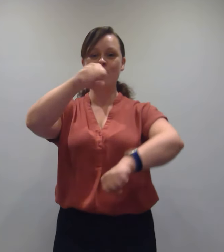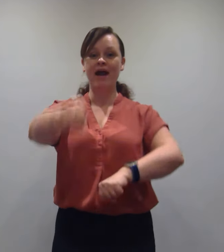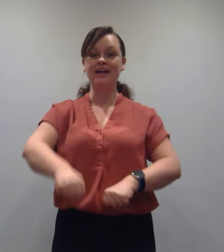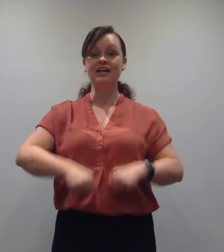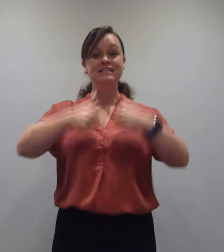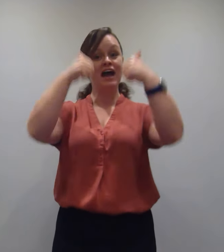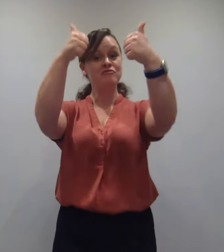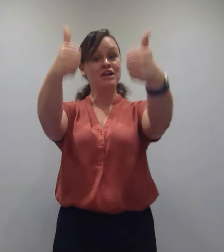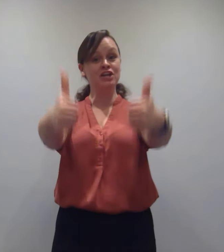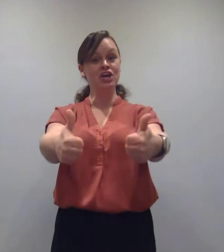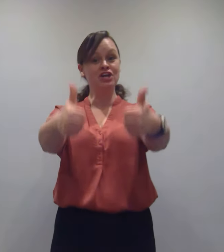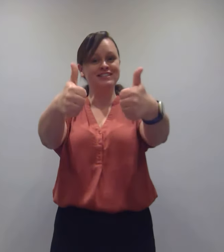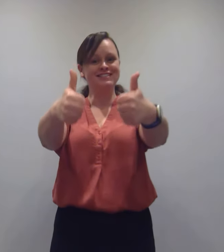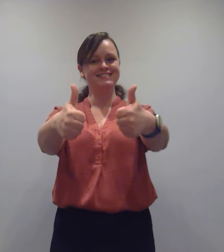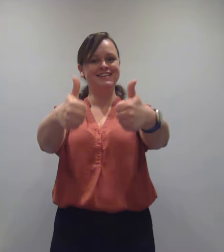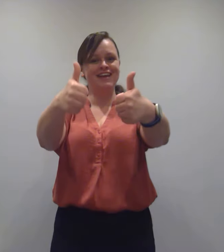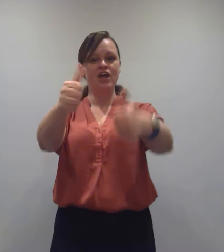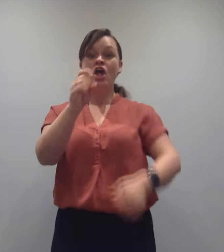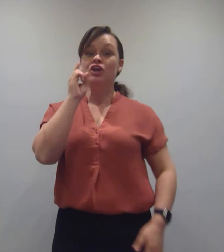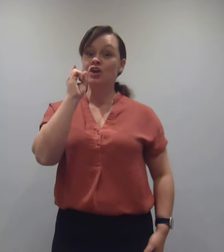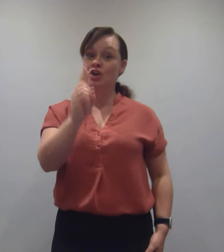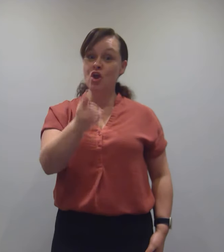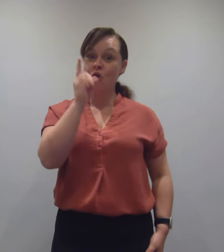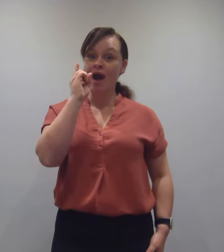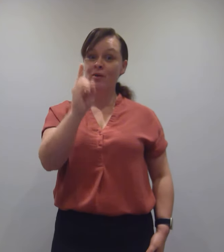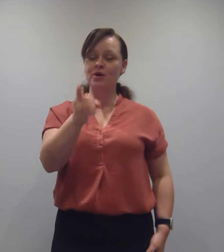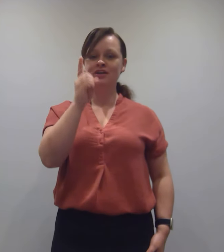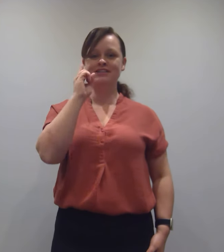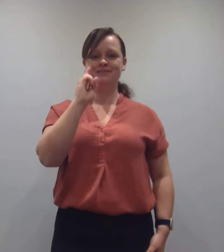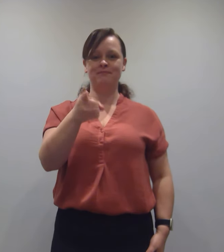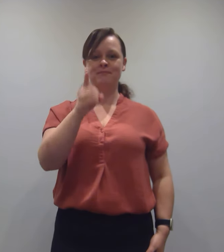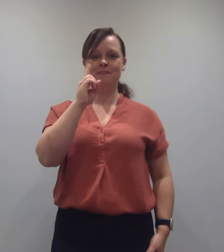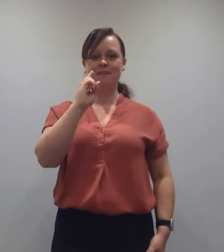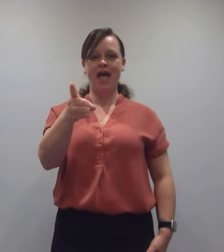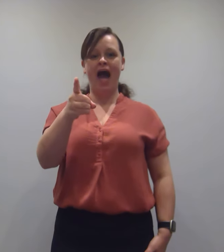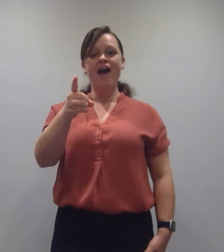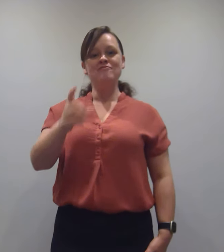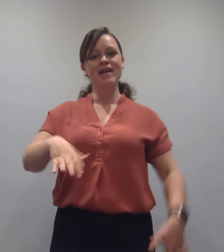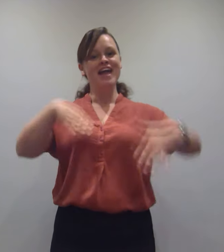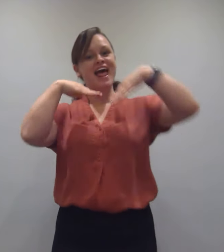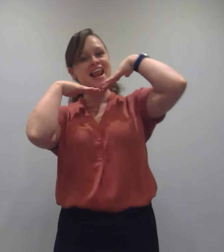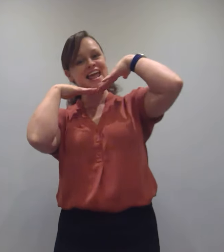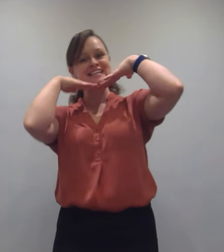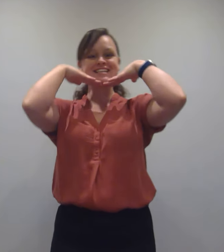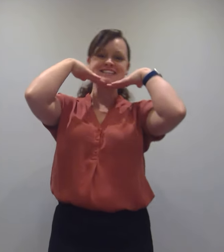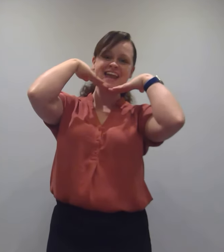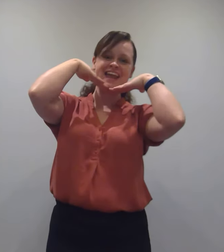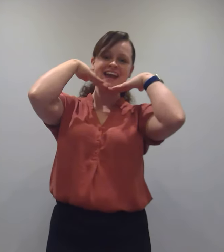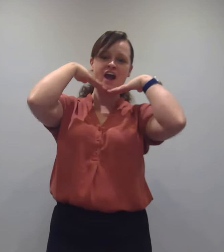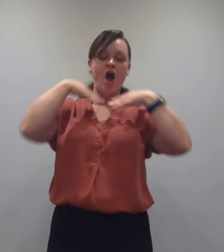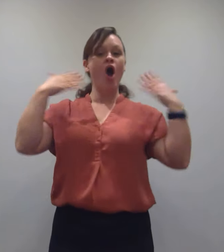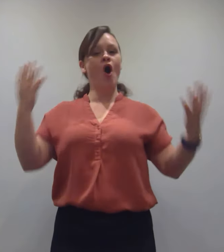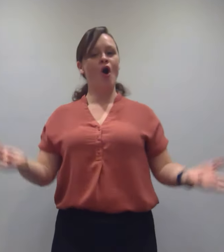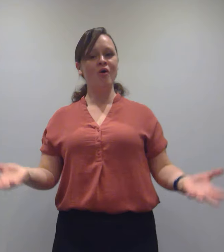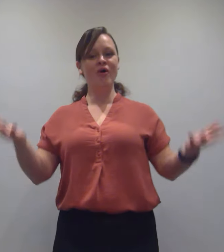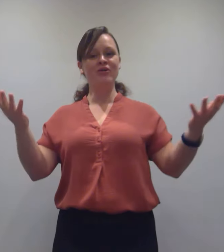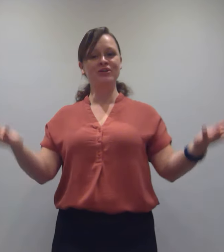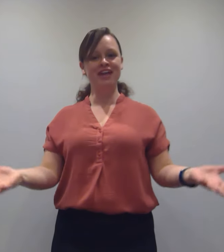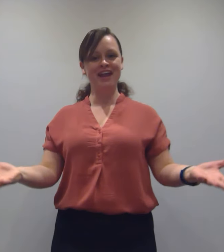bite. Cause I've been good, you knew I would. I've been a little dear, oh yeah.